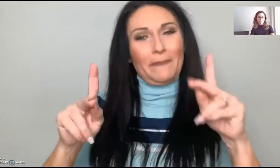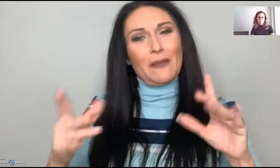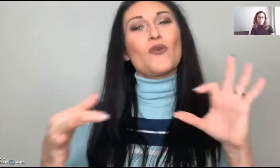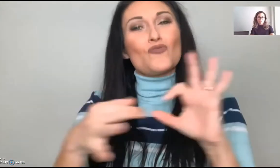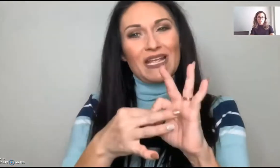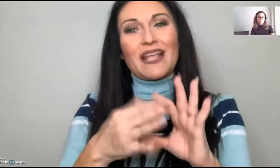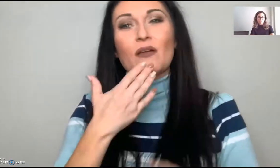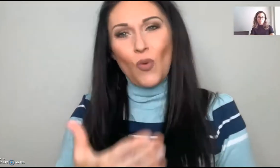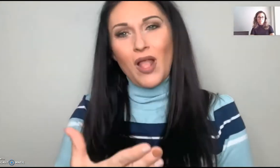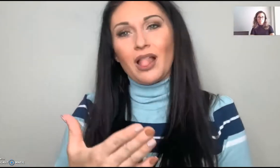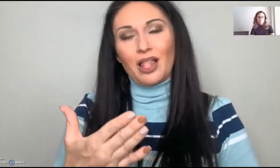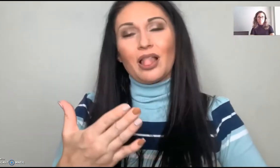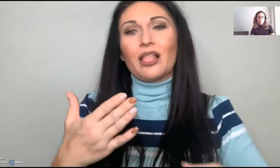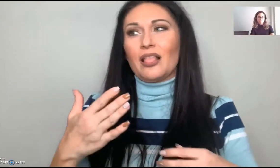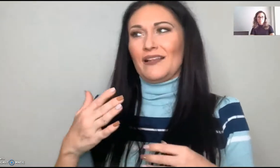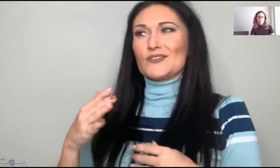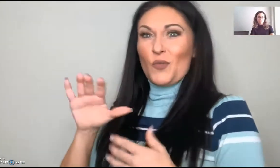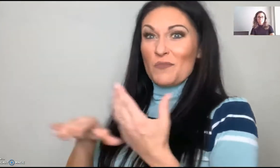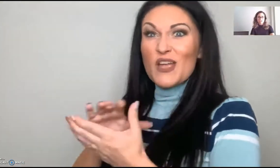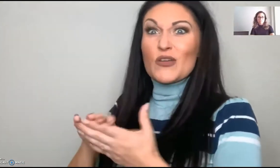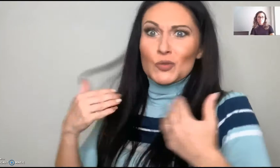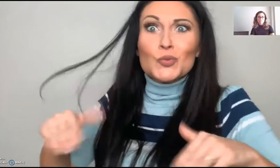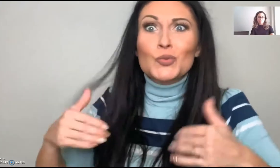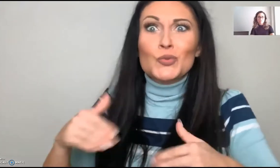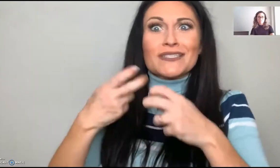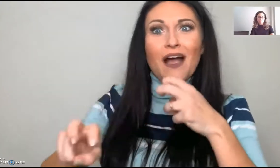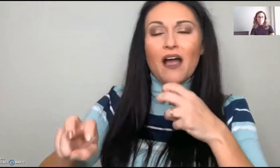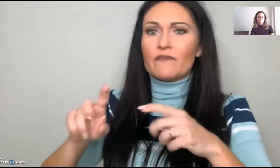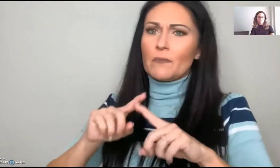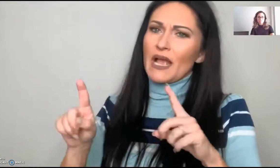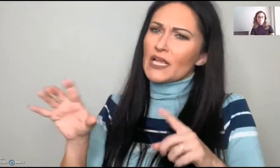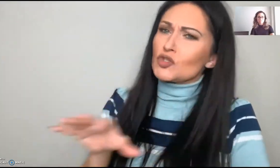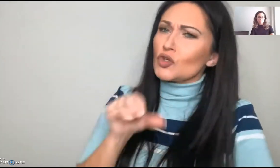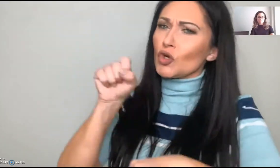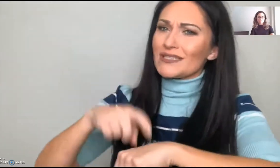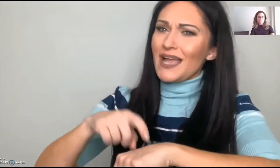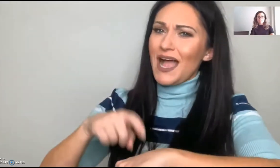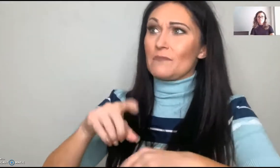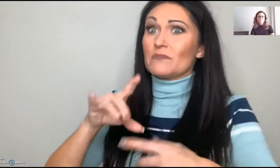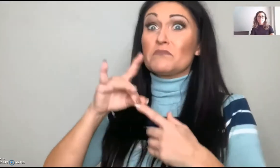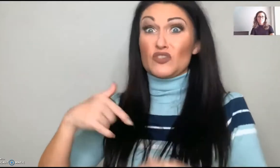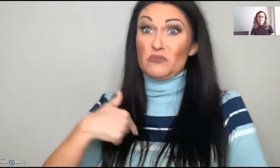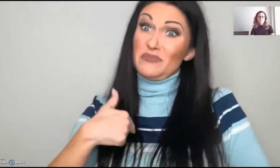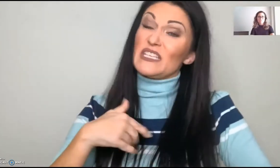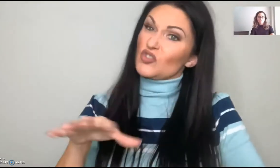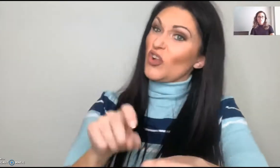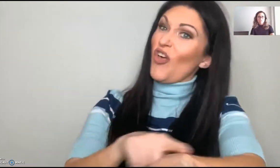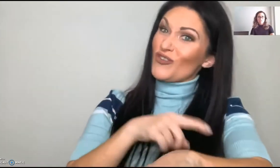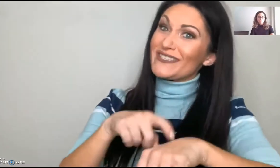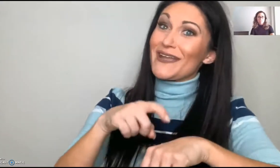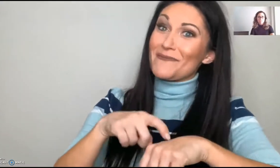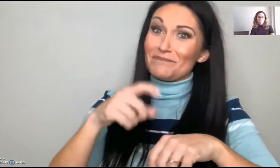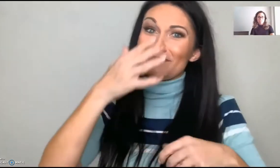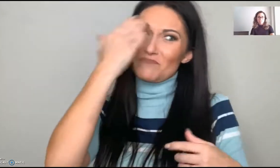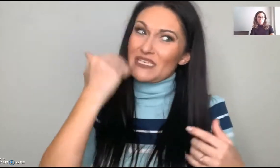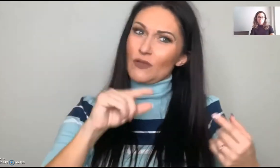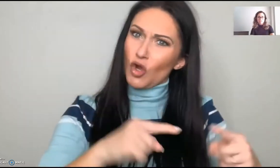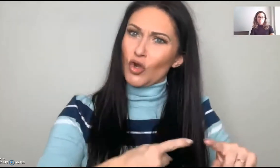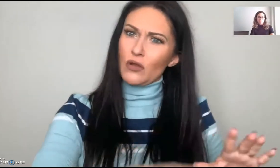yourself. People connect to that really well. It's really tough, but you have to take your time. And it